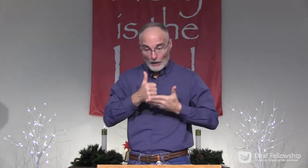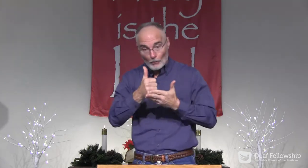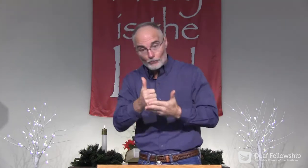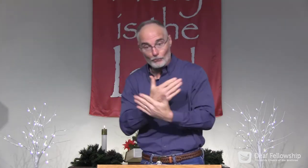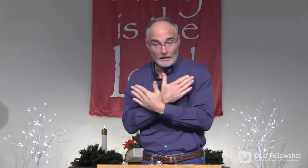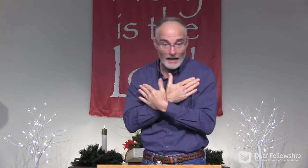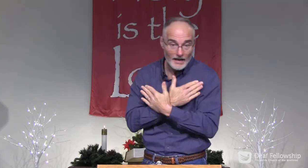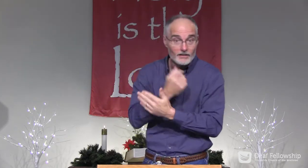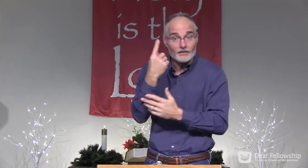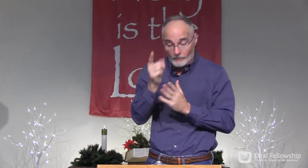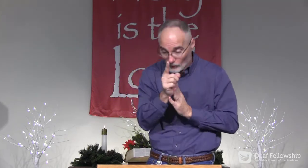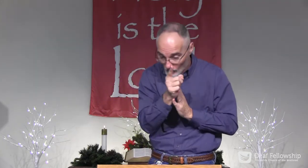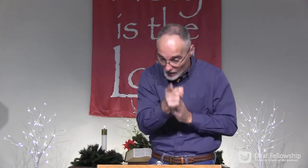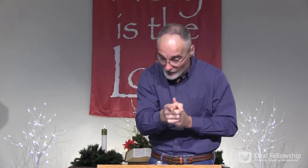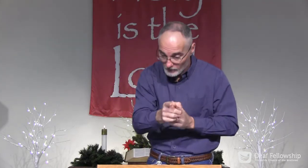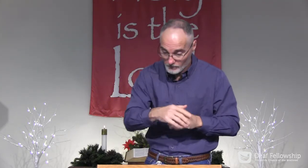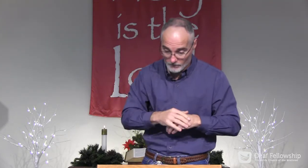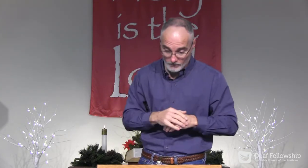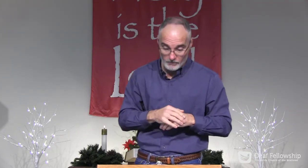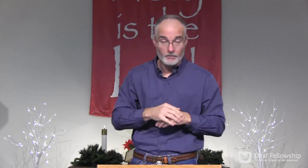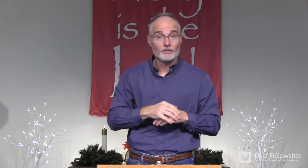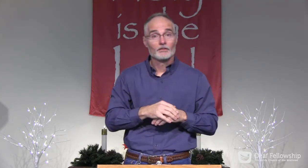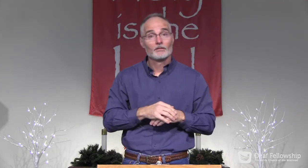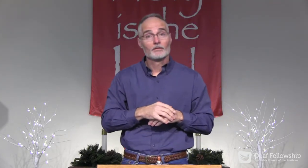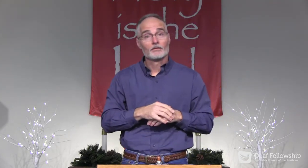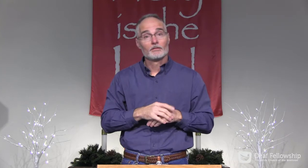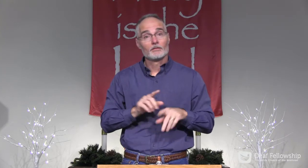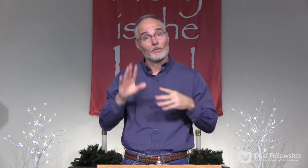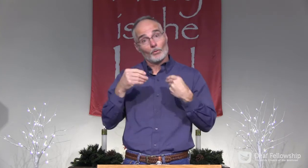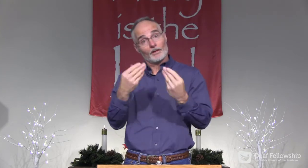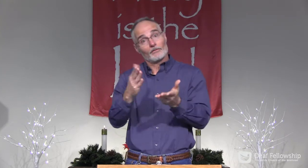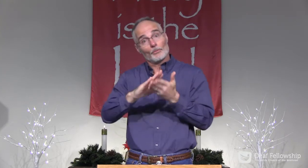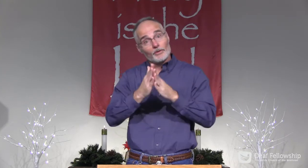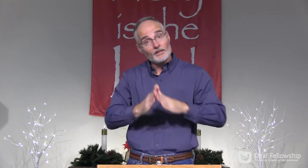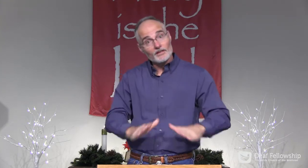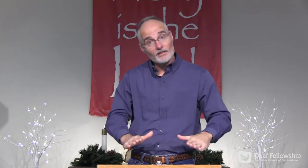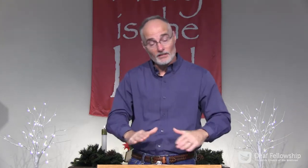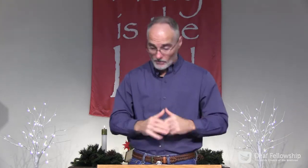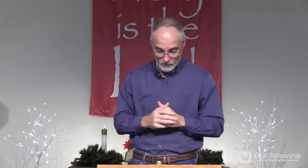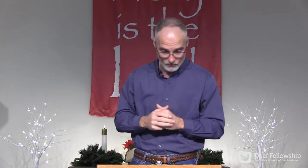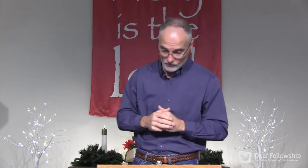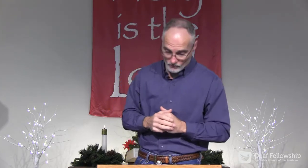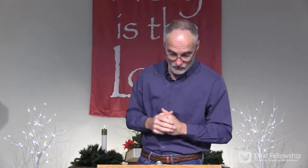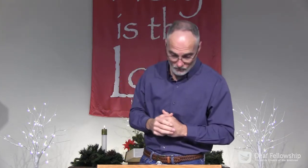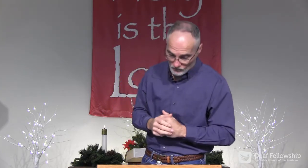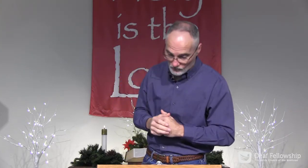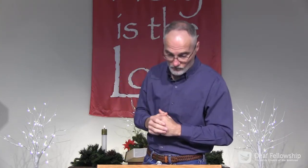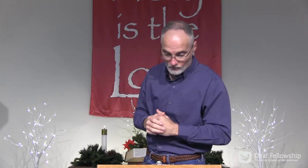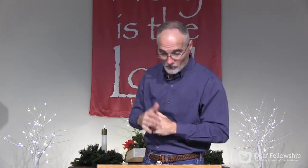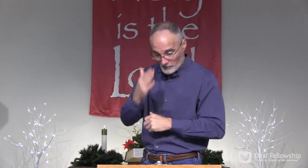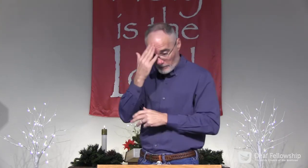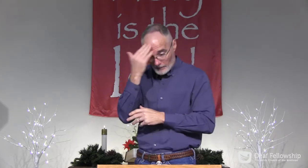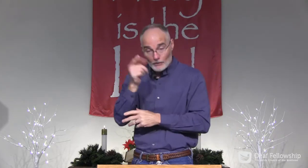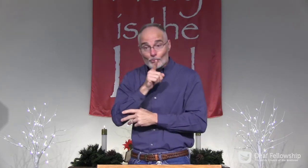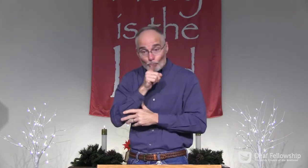They bring us a lot of pleasure. They help us relax for the time being. But they don't give lasting peace